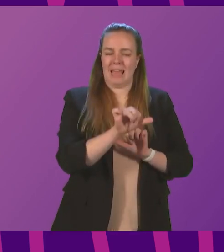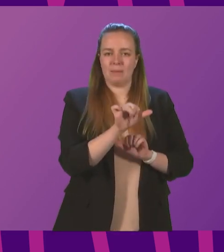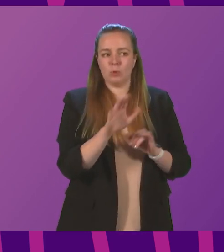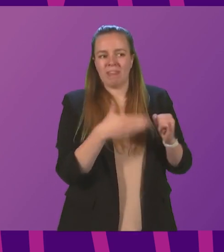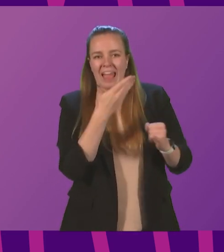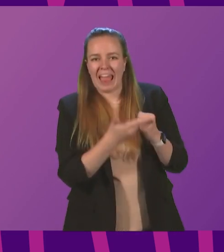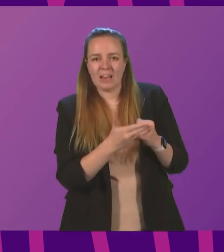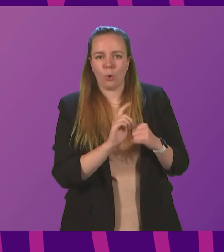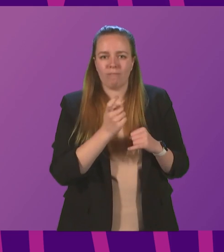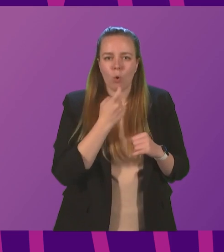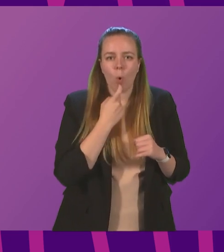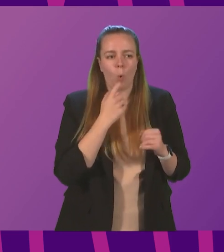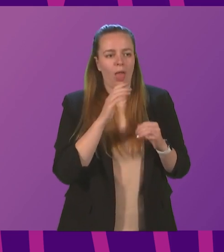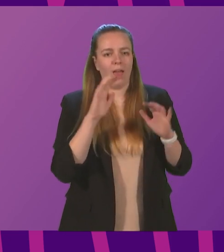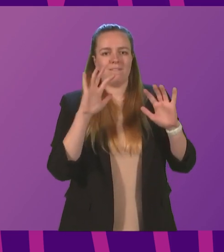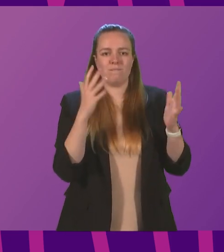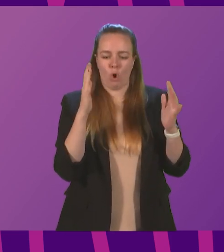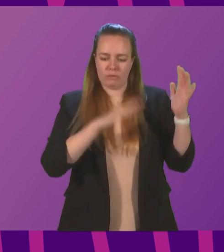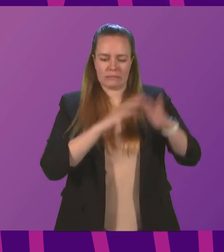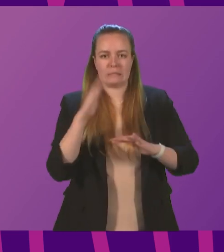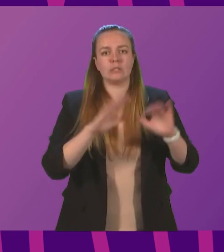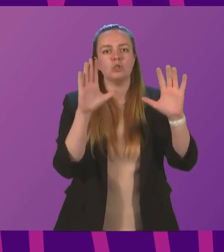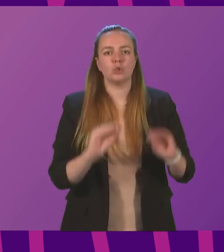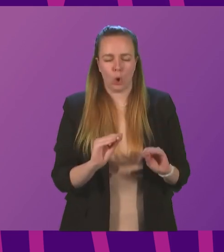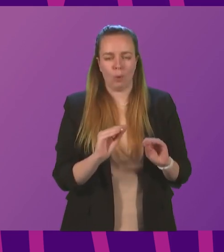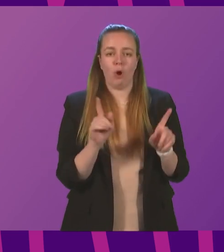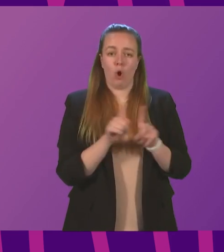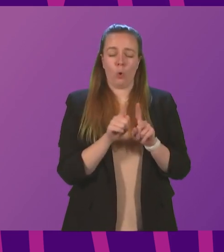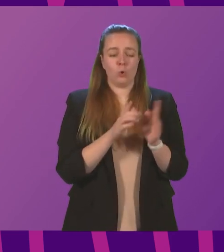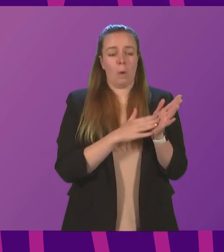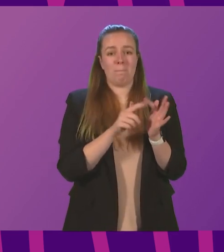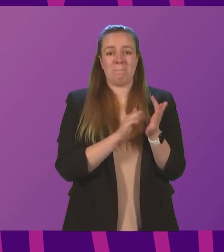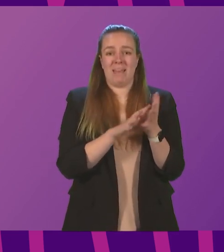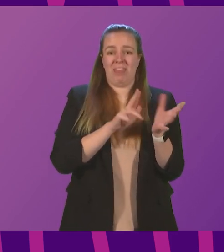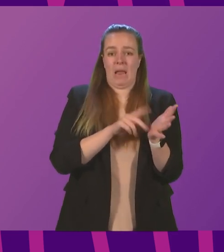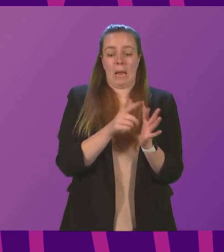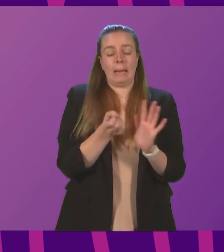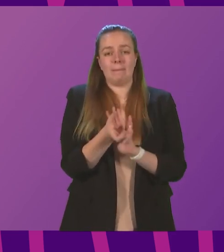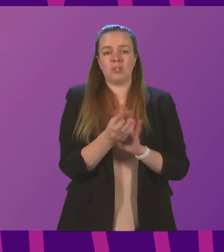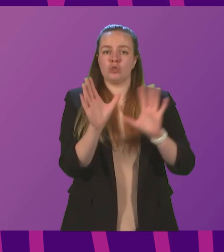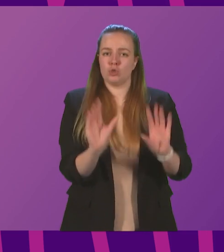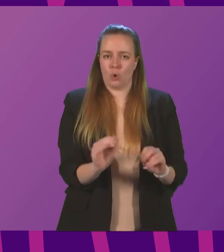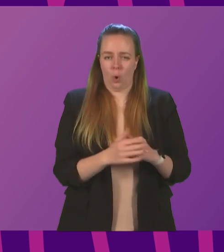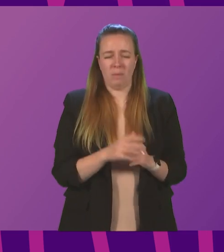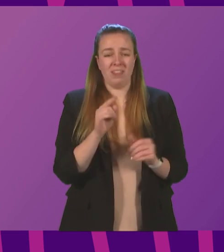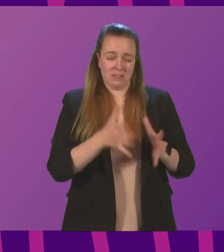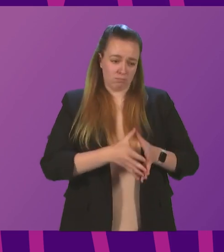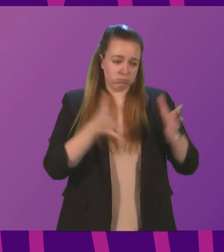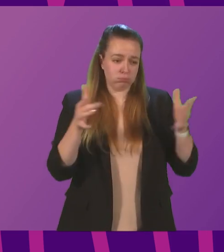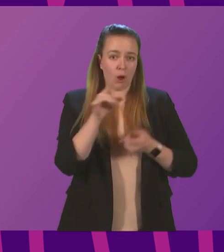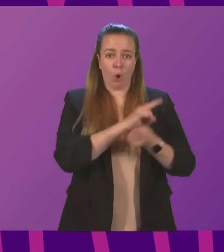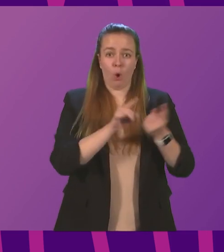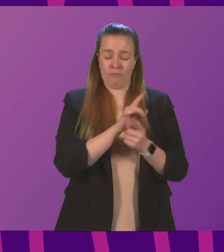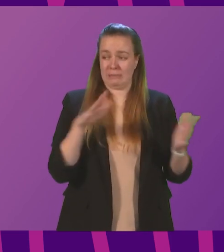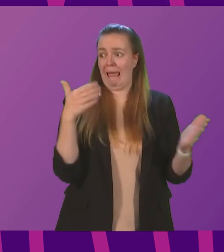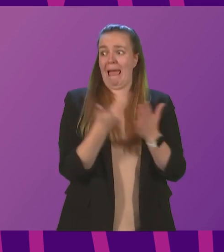of coal and deforestation and a historic deal to cut methane emissions. This was the biggest conference ever hosted